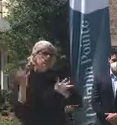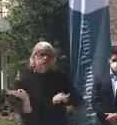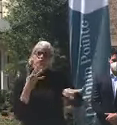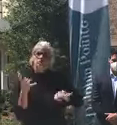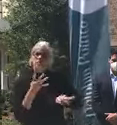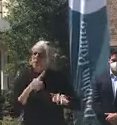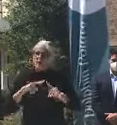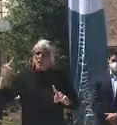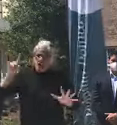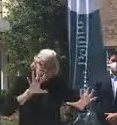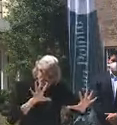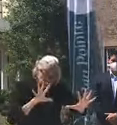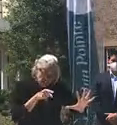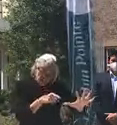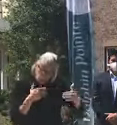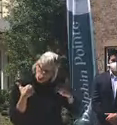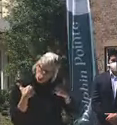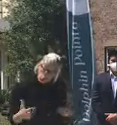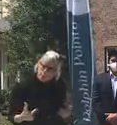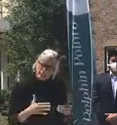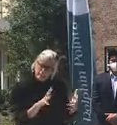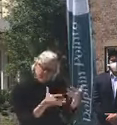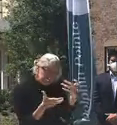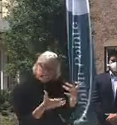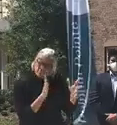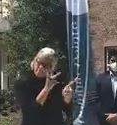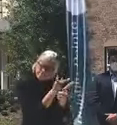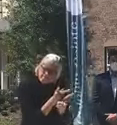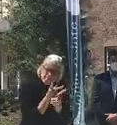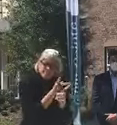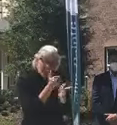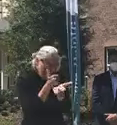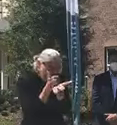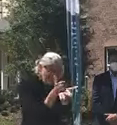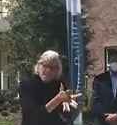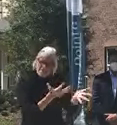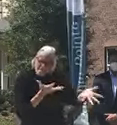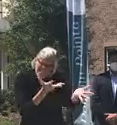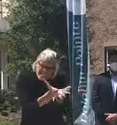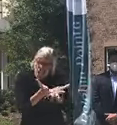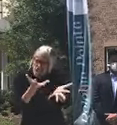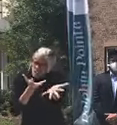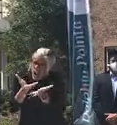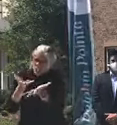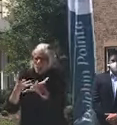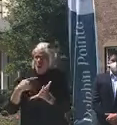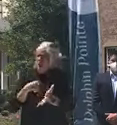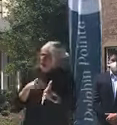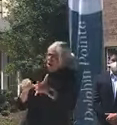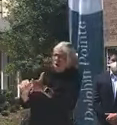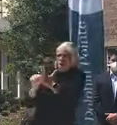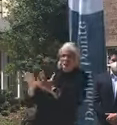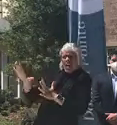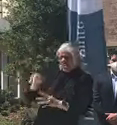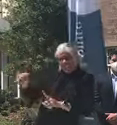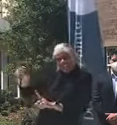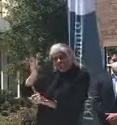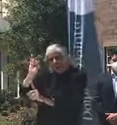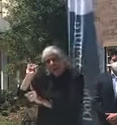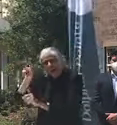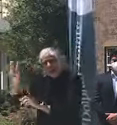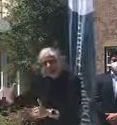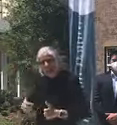that need help. And it's amazing what these folks are doing on there in the front lines and risking their lives. Thank you to Artis Gilmore